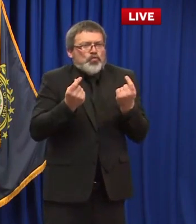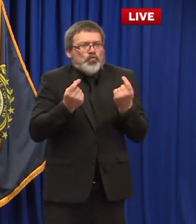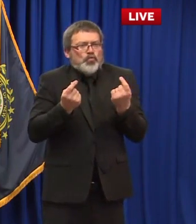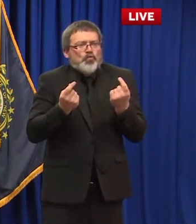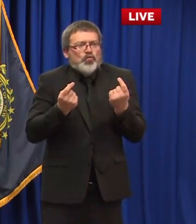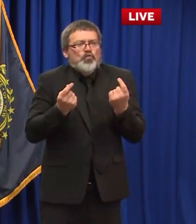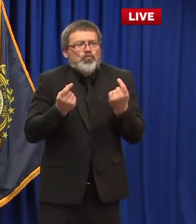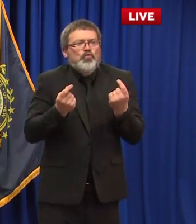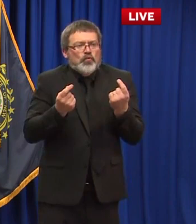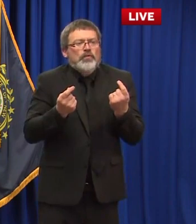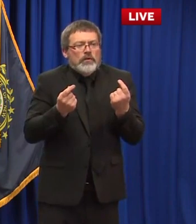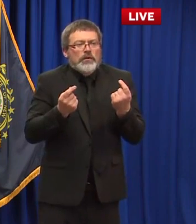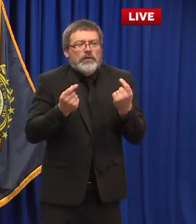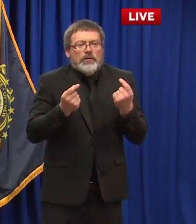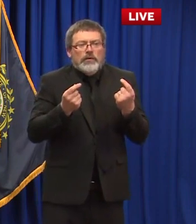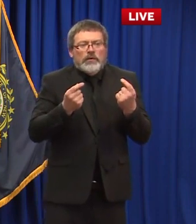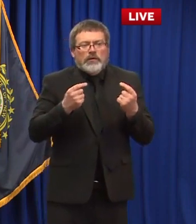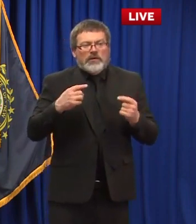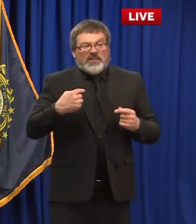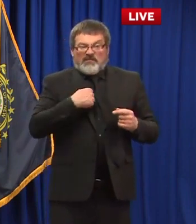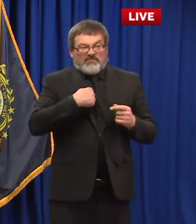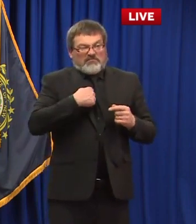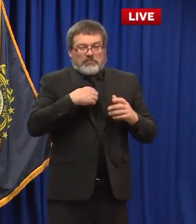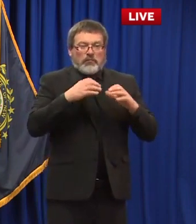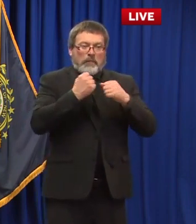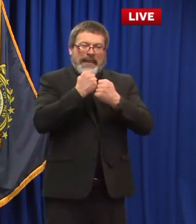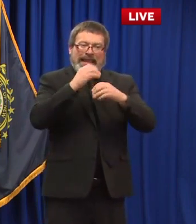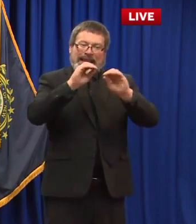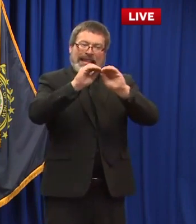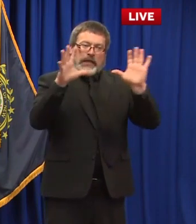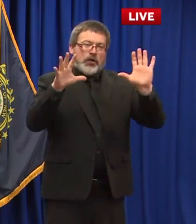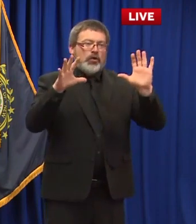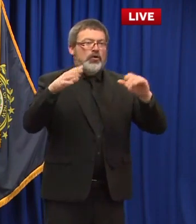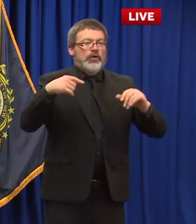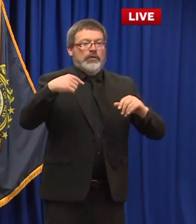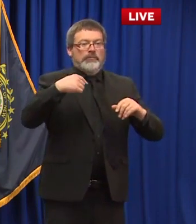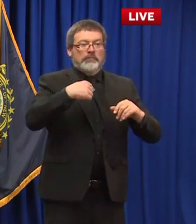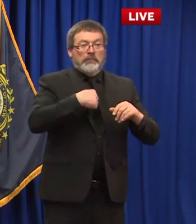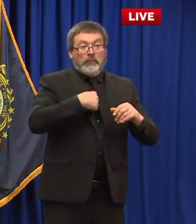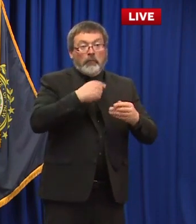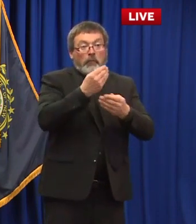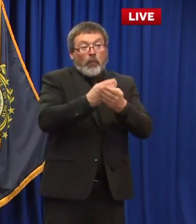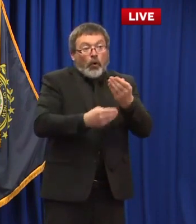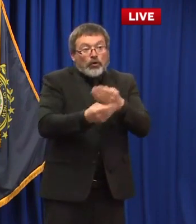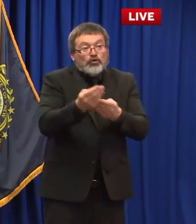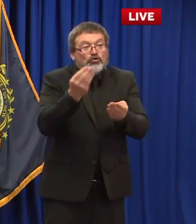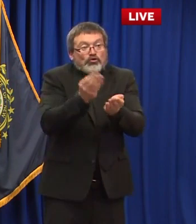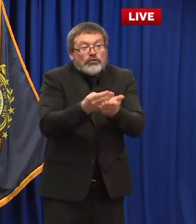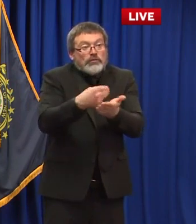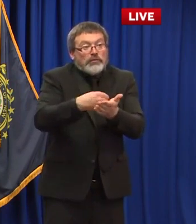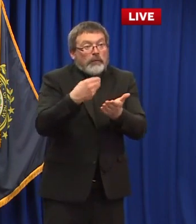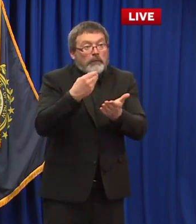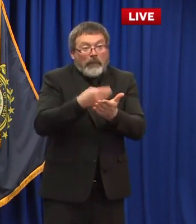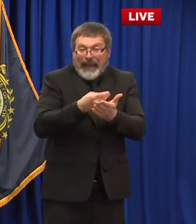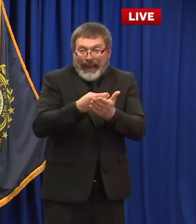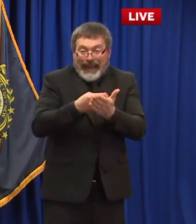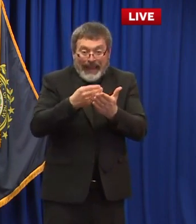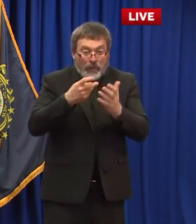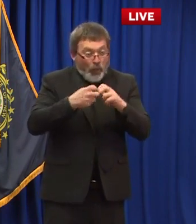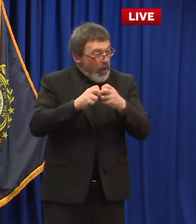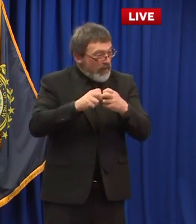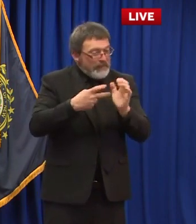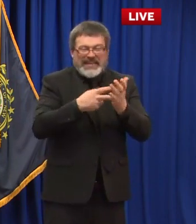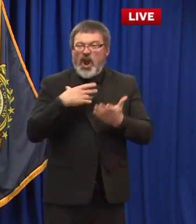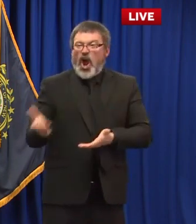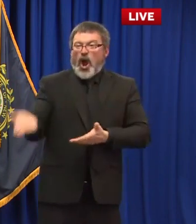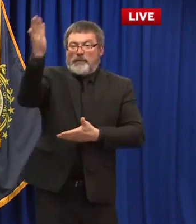been very clear i'm against the the answer to solving a budget problem is not just by demanding more money out of people's pockets that doesn't